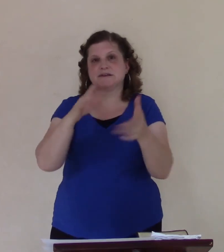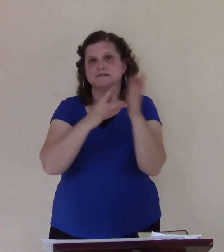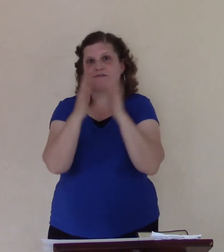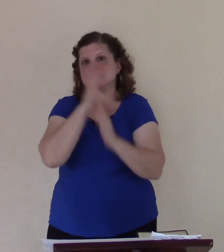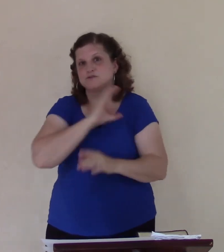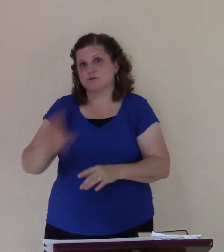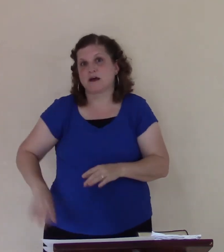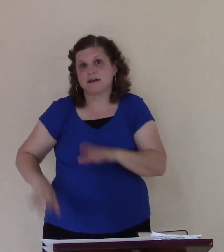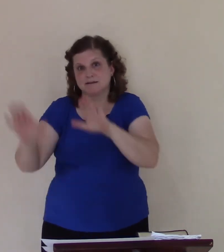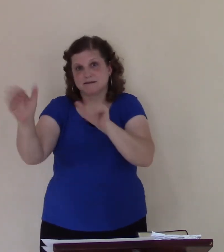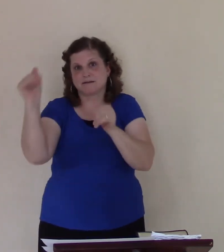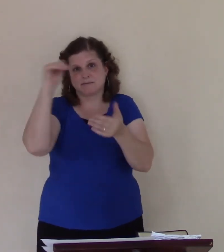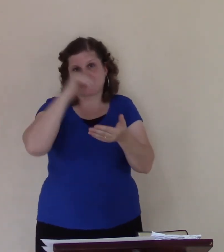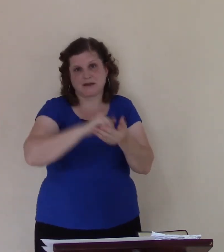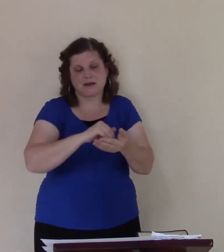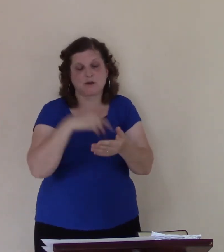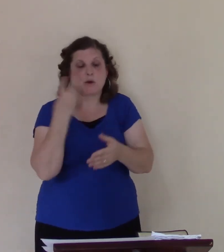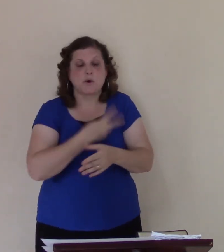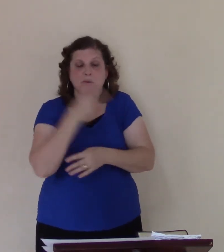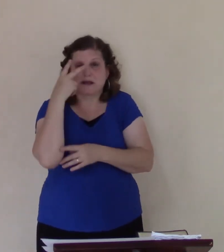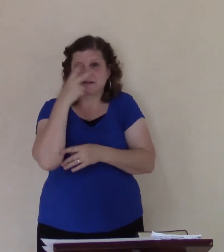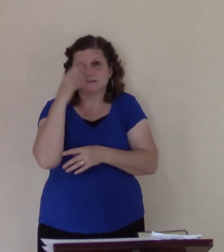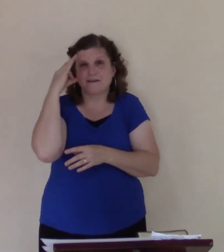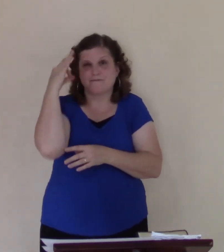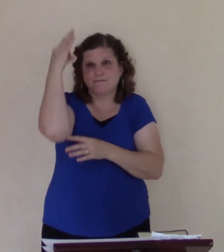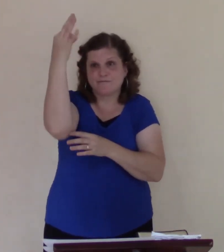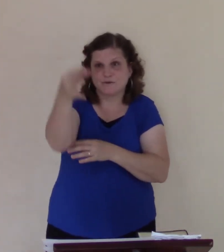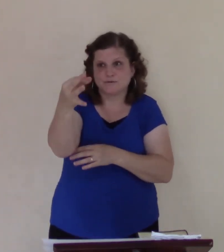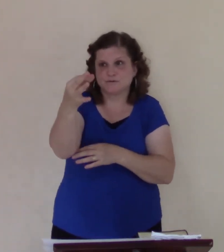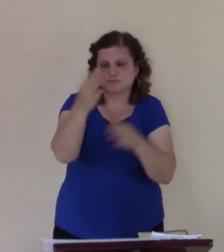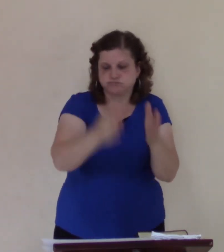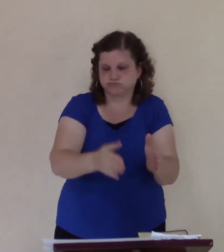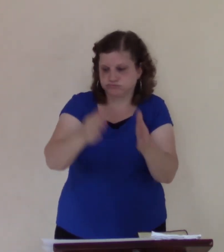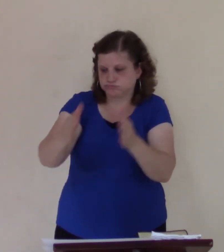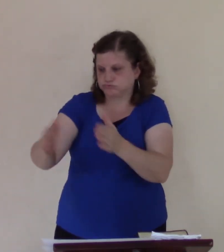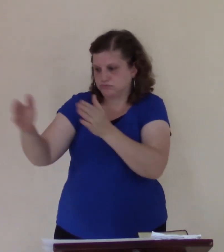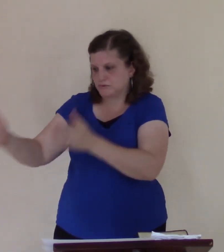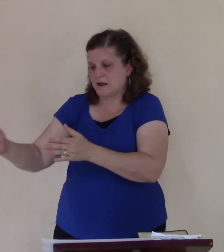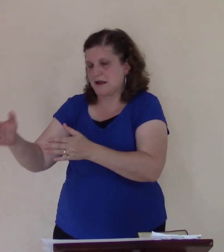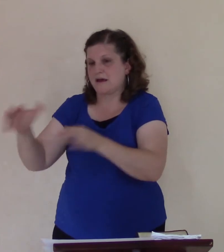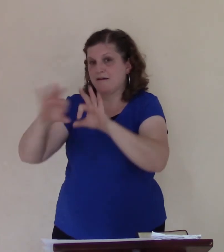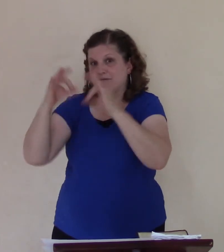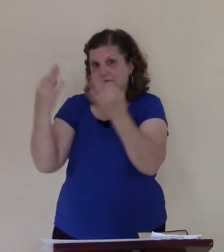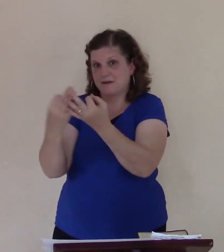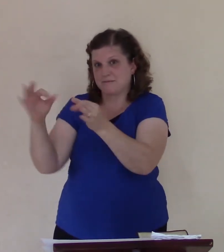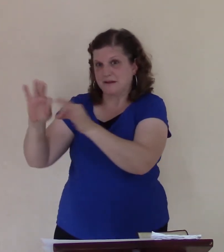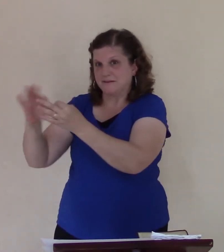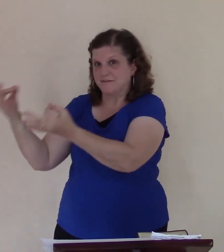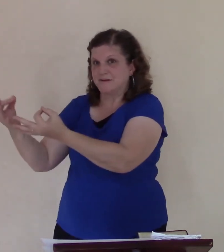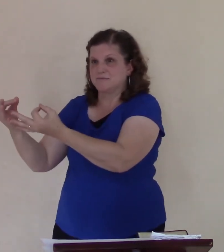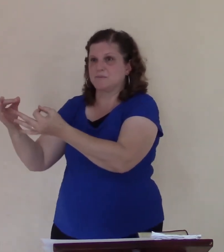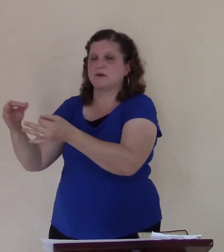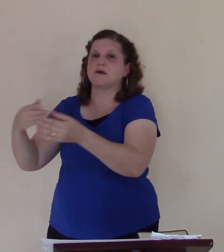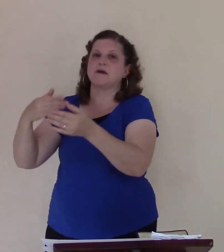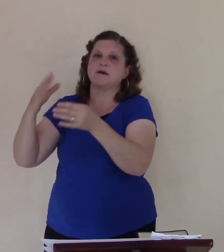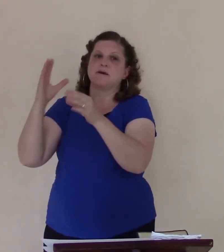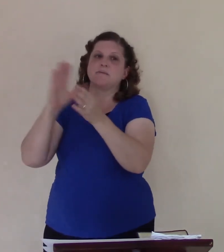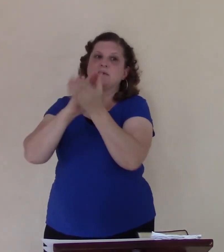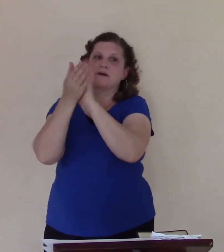generations that people get saved and added to a church, but Jonah did nothing. And so his